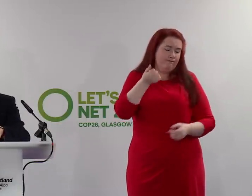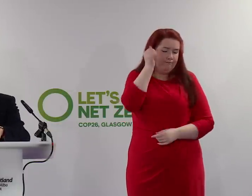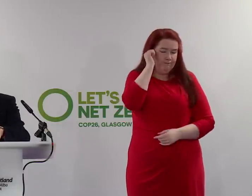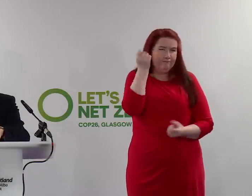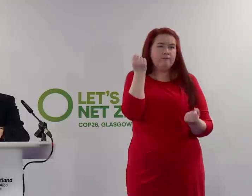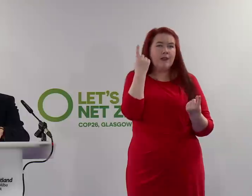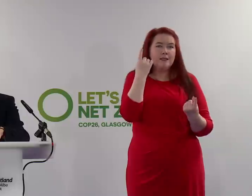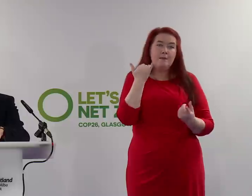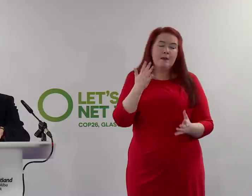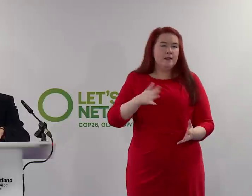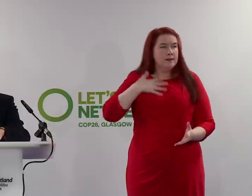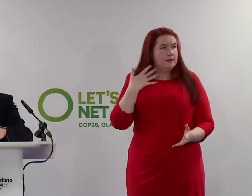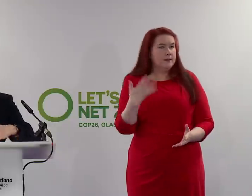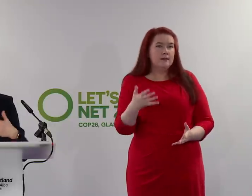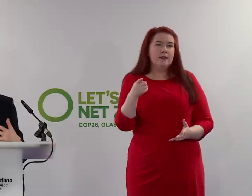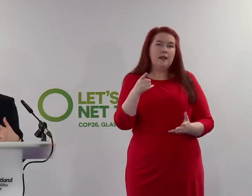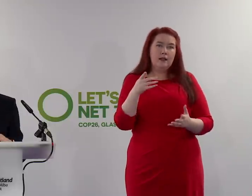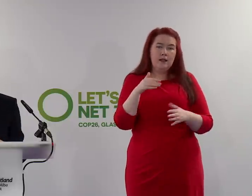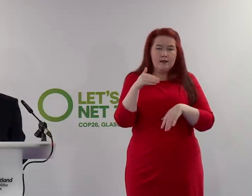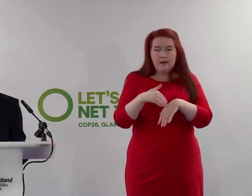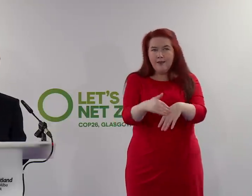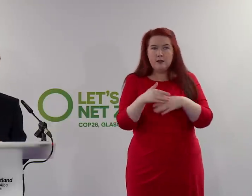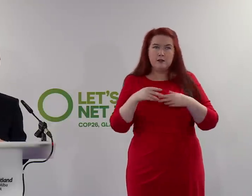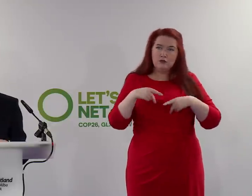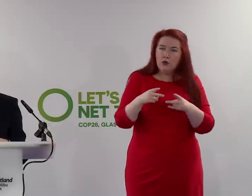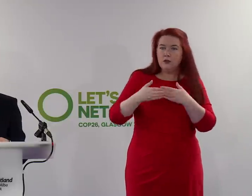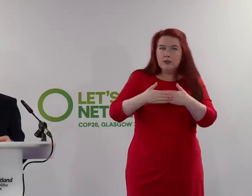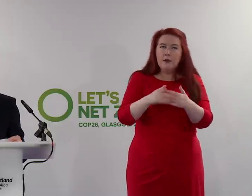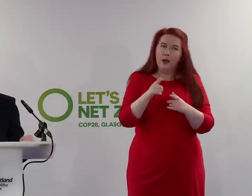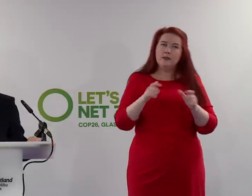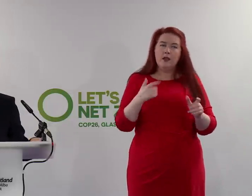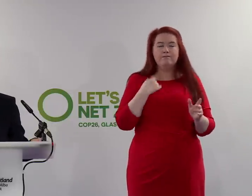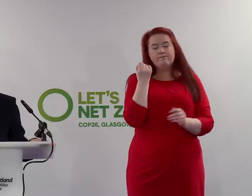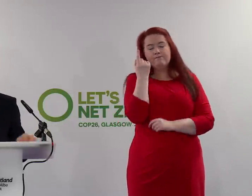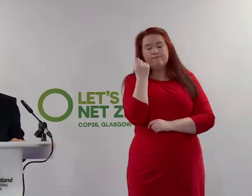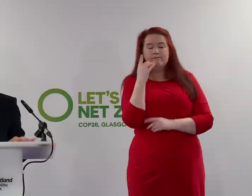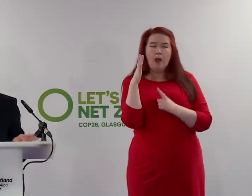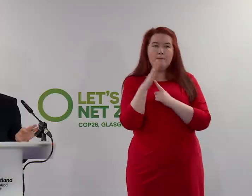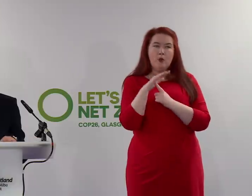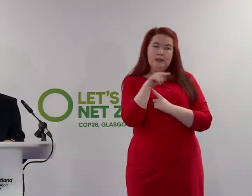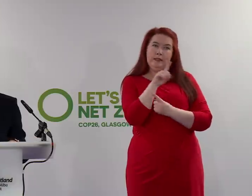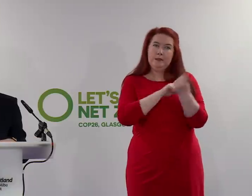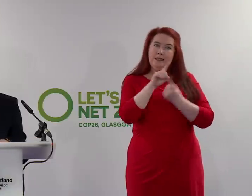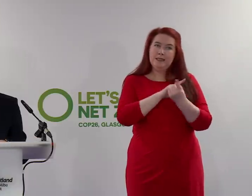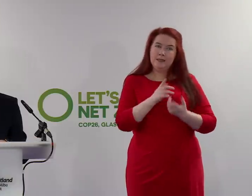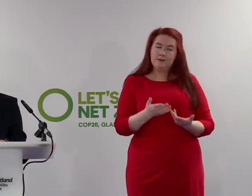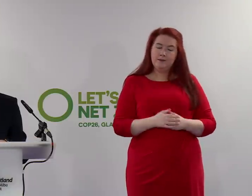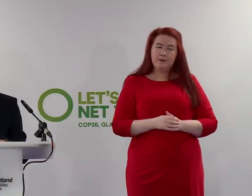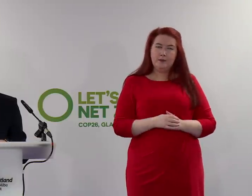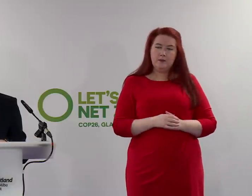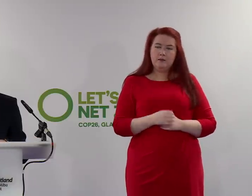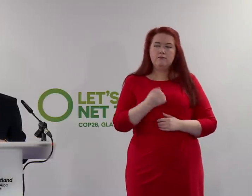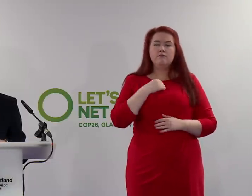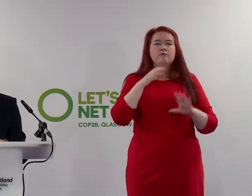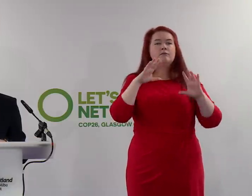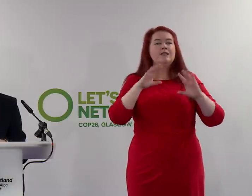we don't much like the disruption, we do understand the importance of what will be happening during this conference. So let me end